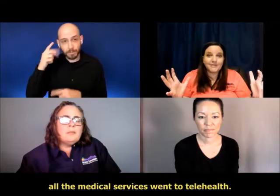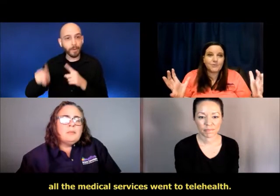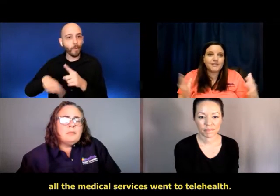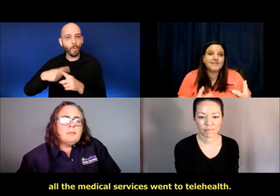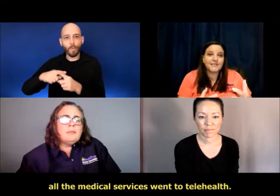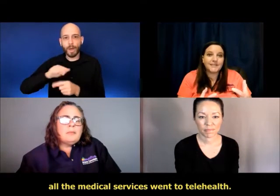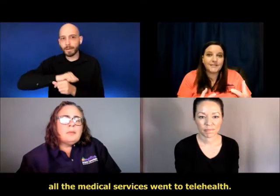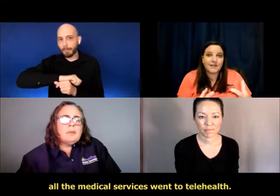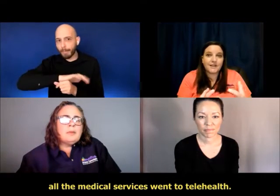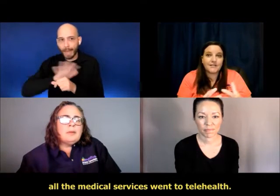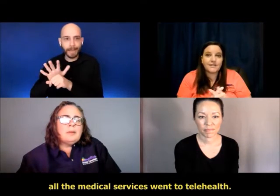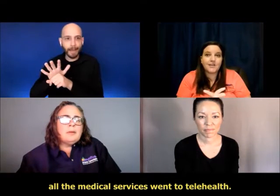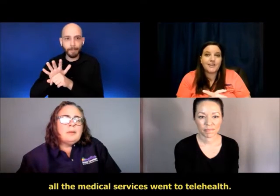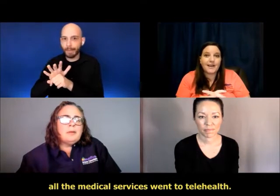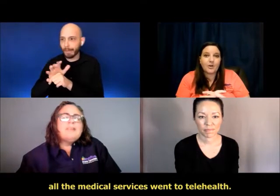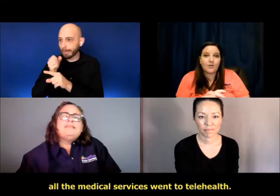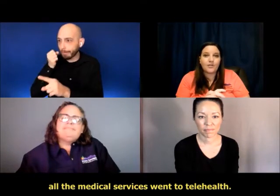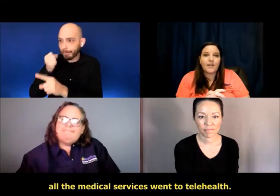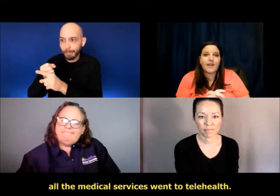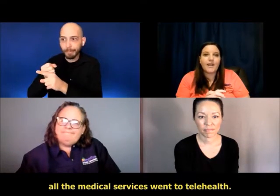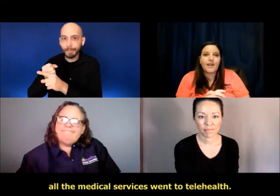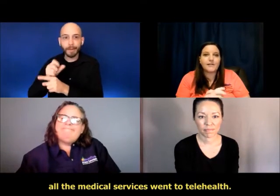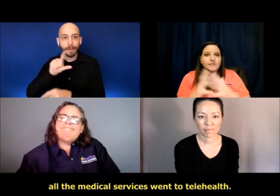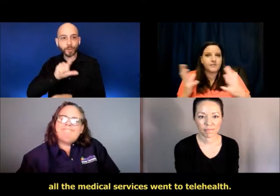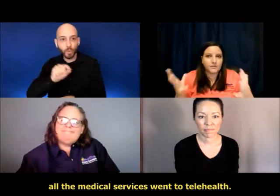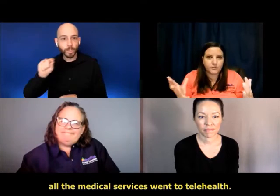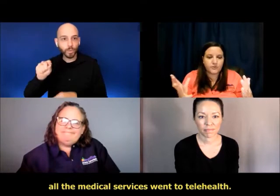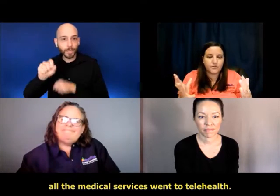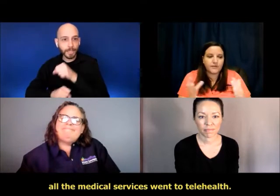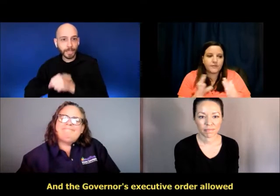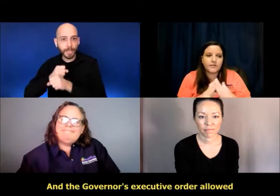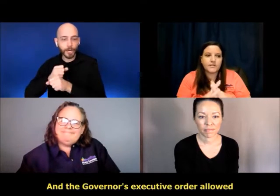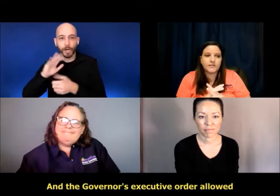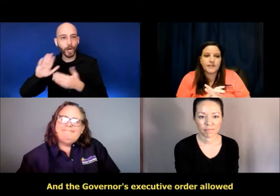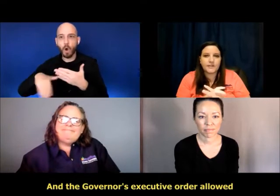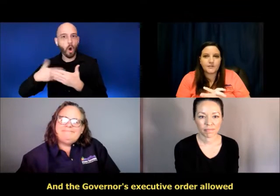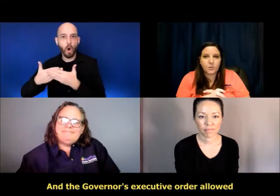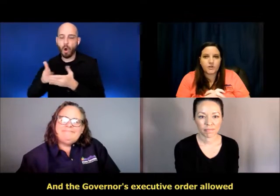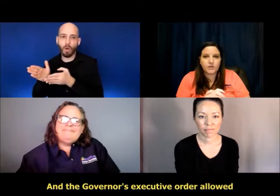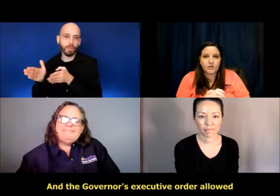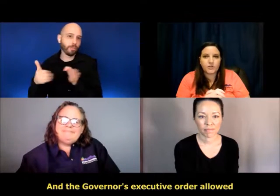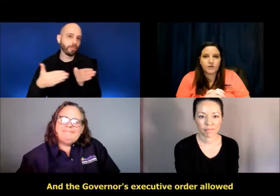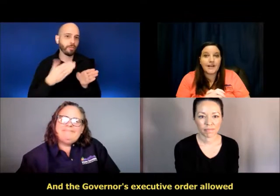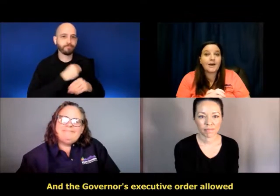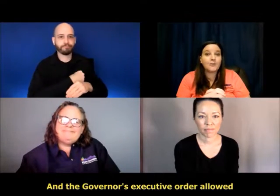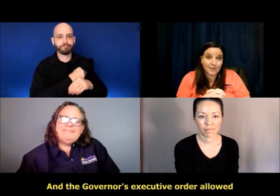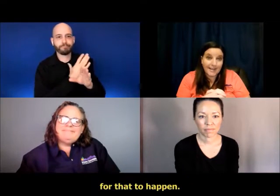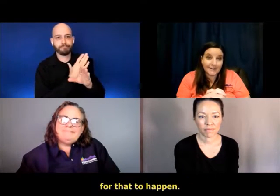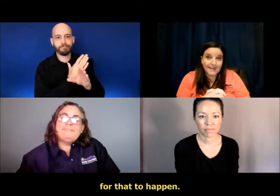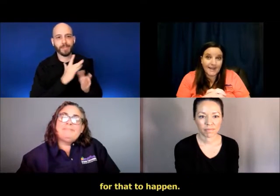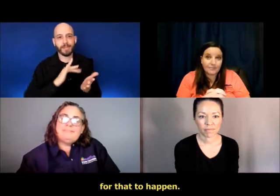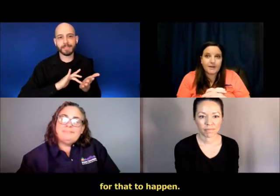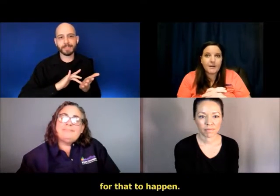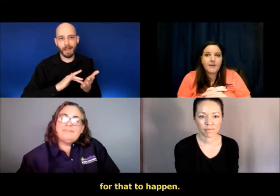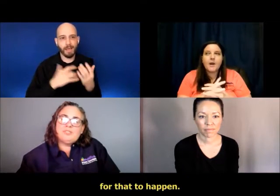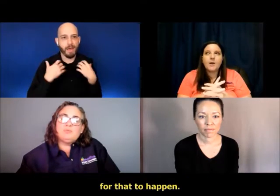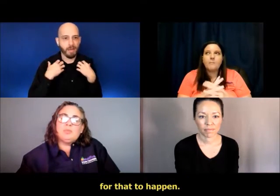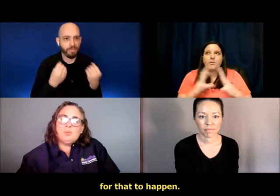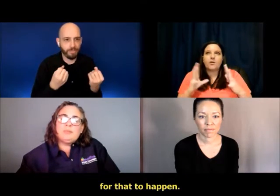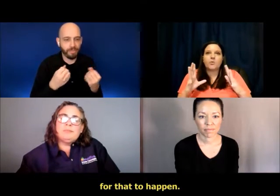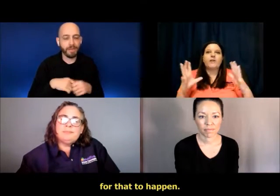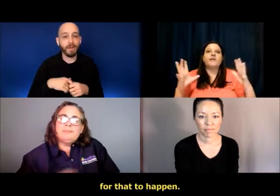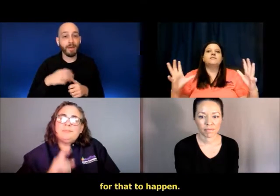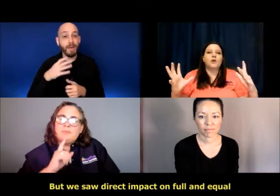services went to, uh, telehealth. And, you know, the governor's executive order allowed for that to happen.